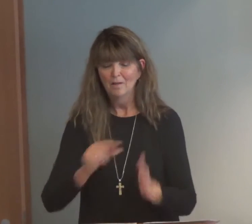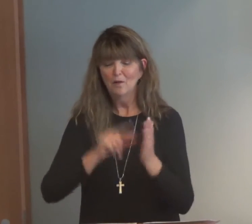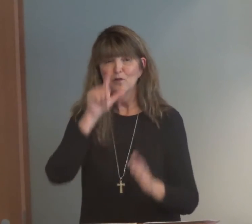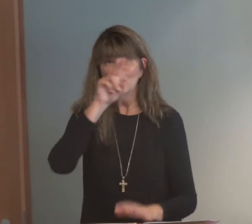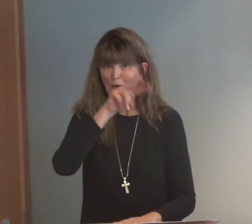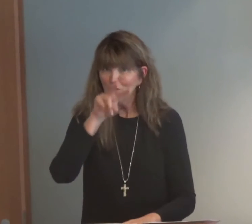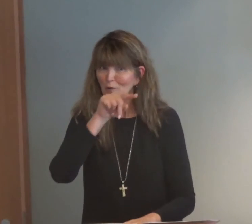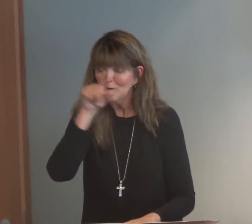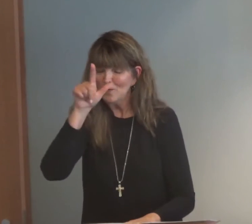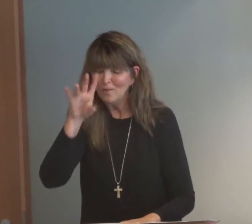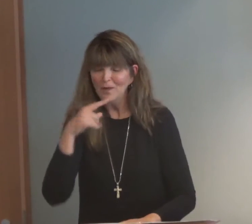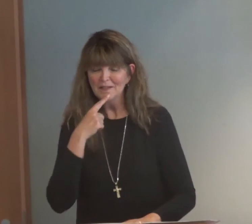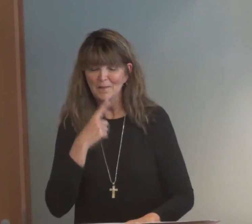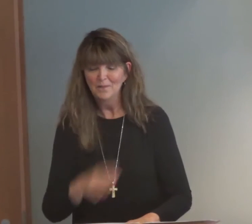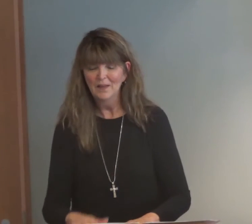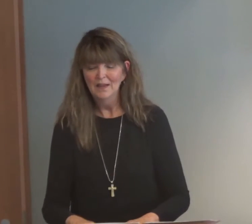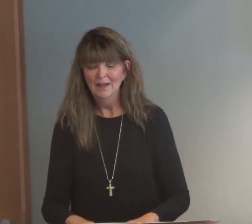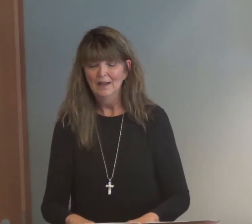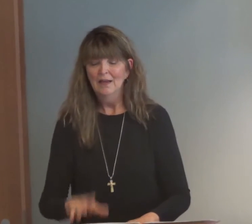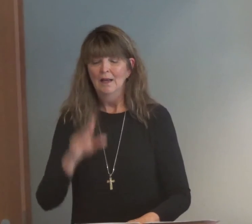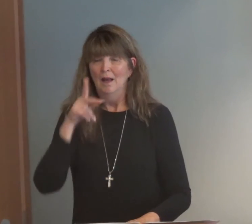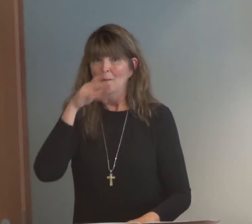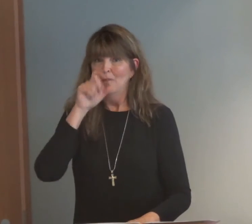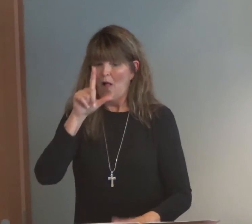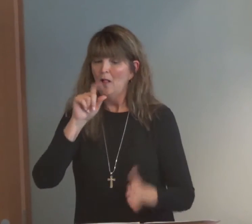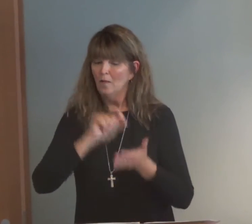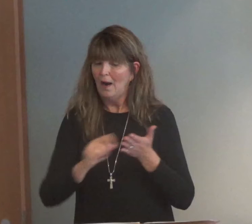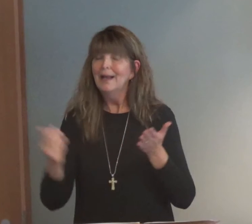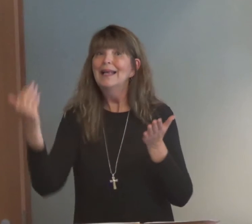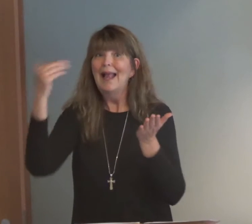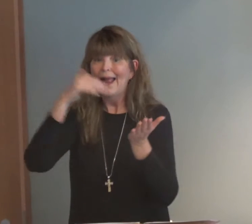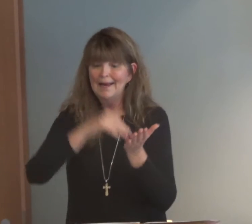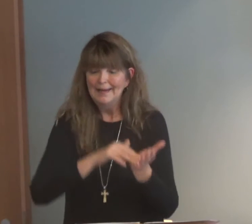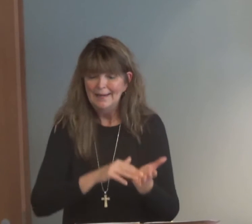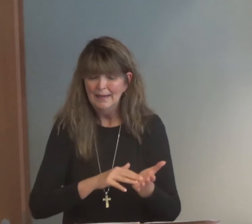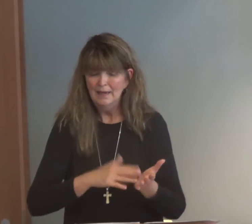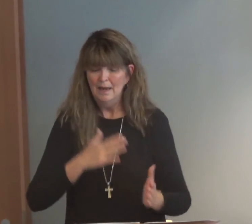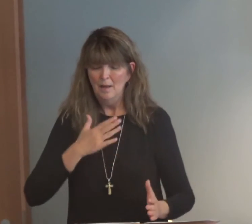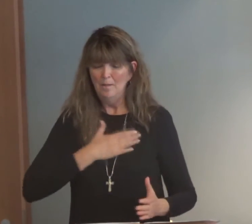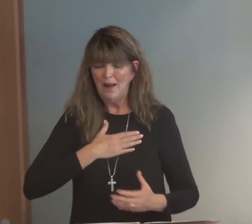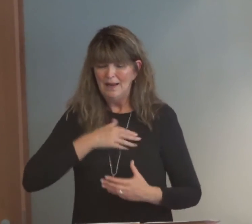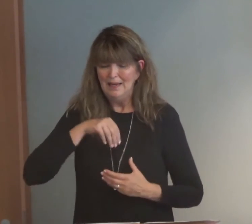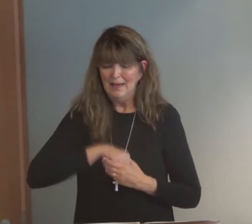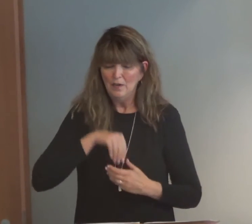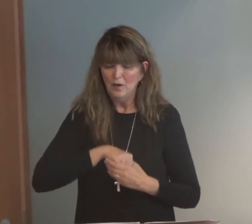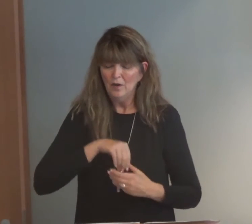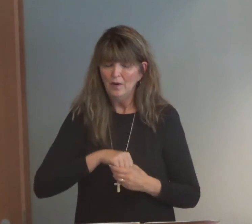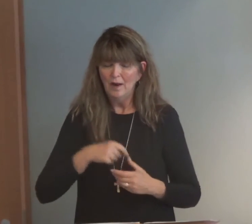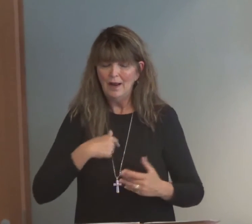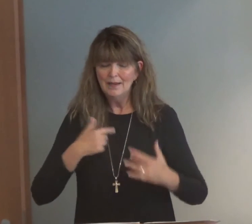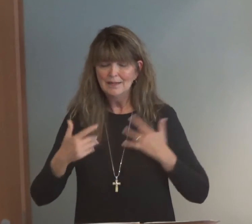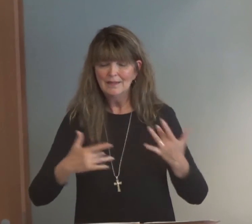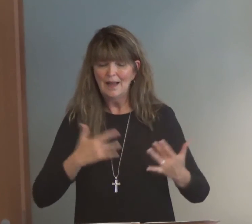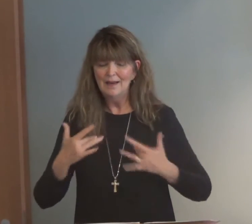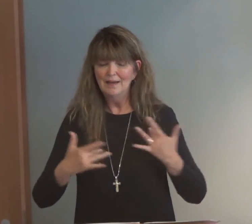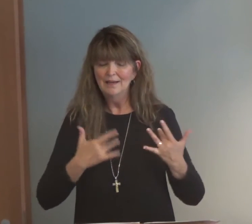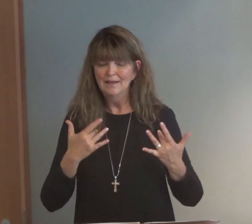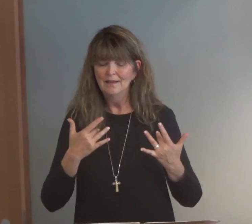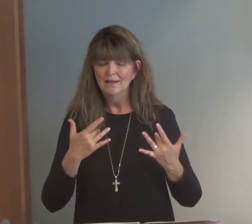And then in verses 22 through 24, Paul writes again, My